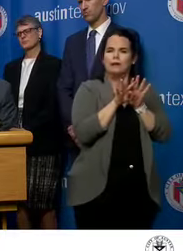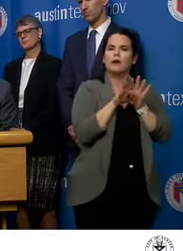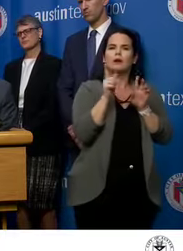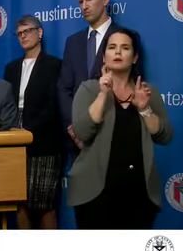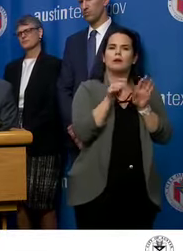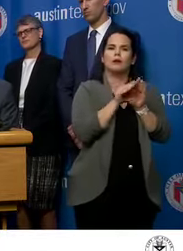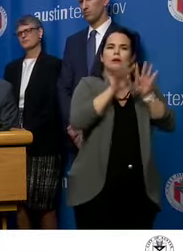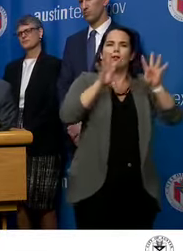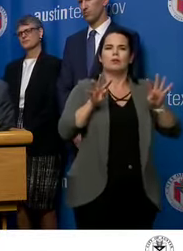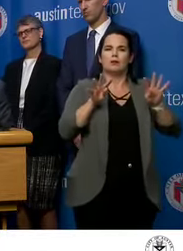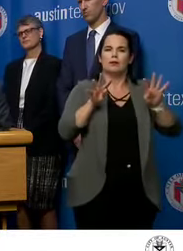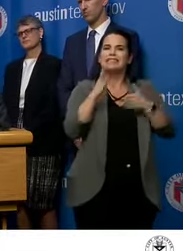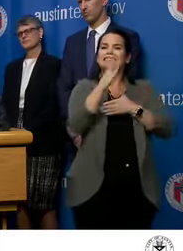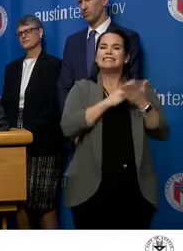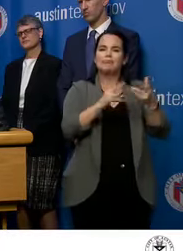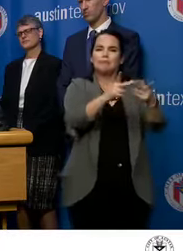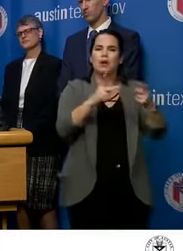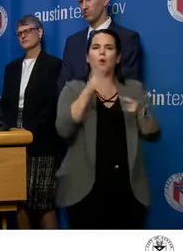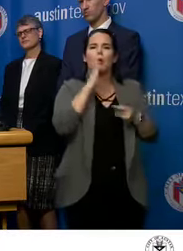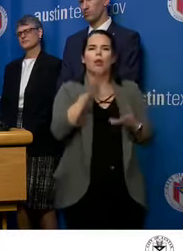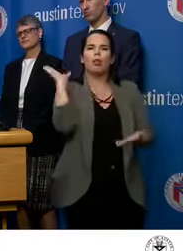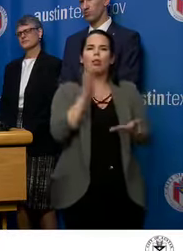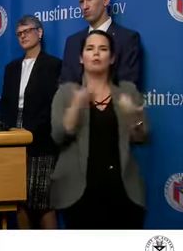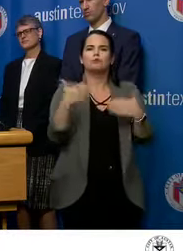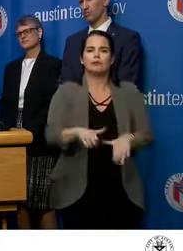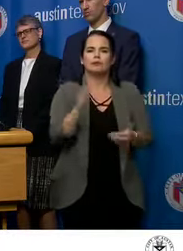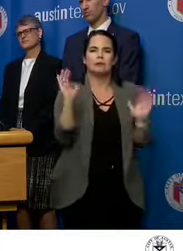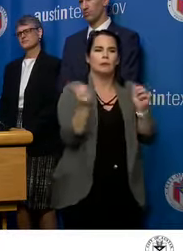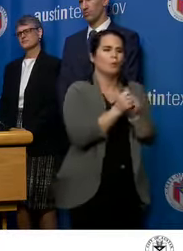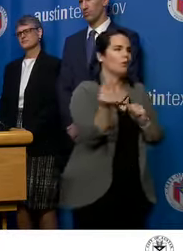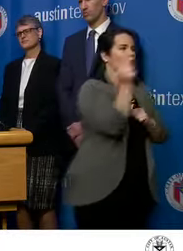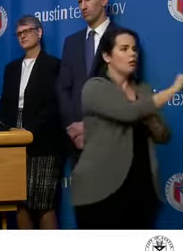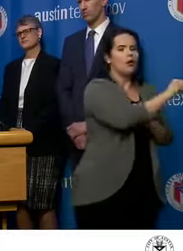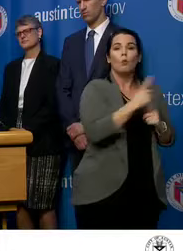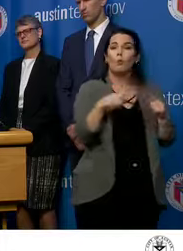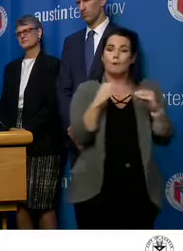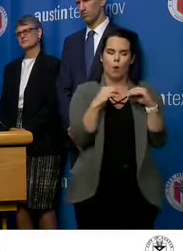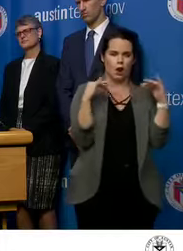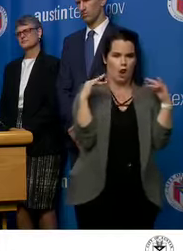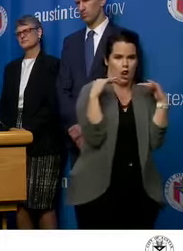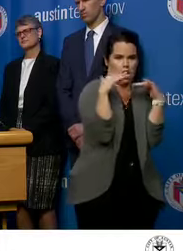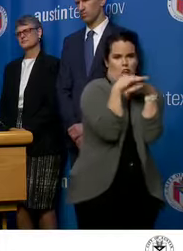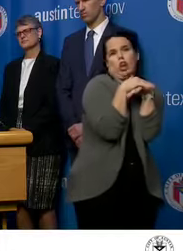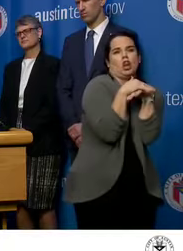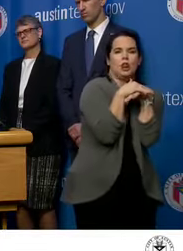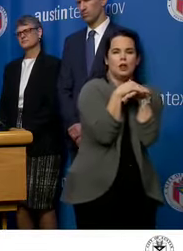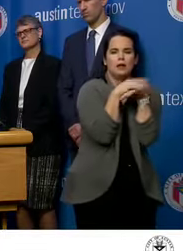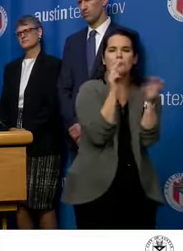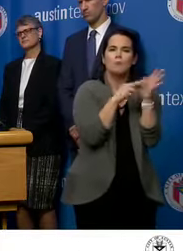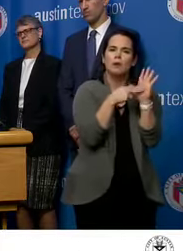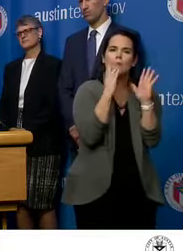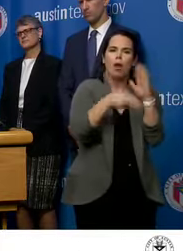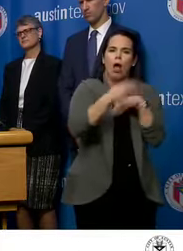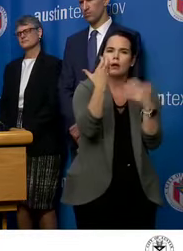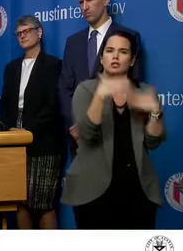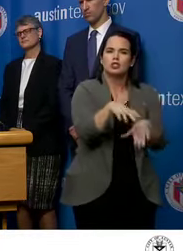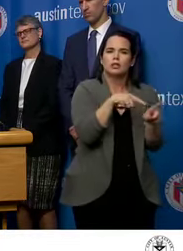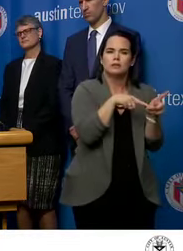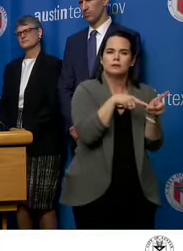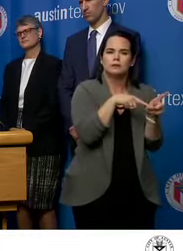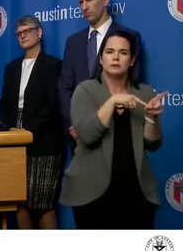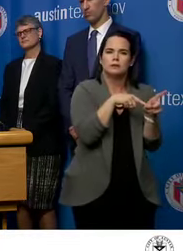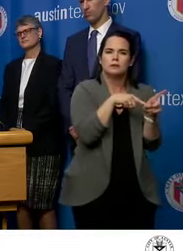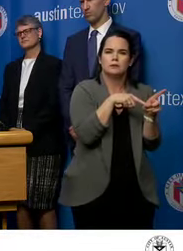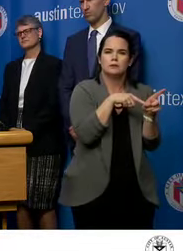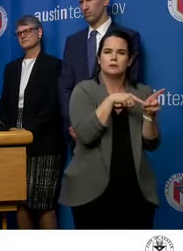to be lower risk than other venues. As the crowds grow, and the people get closer together, the risk is going to increase